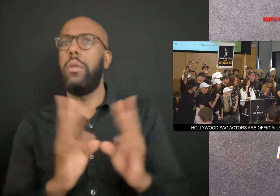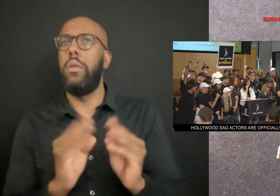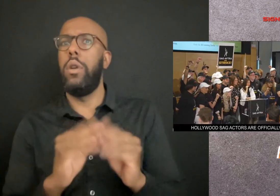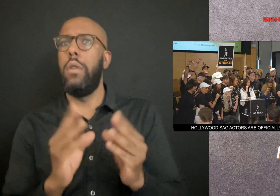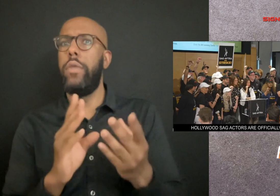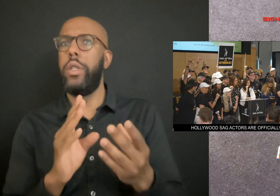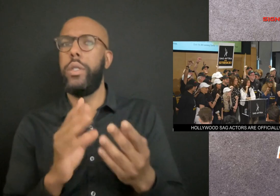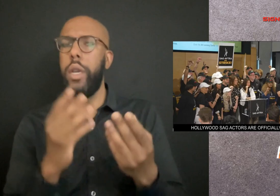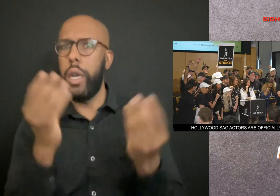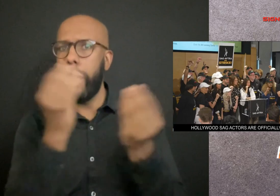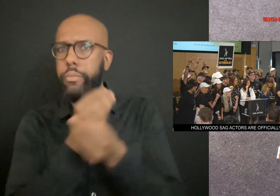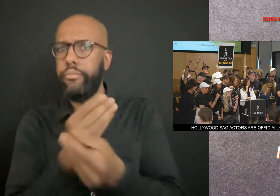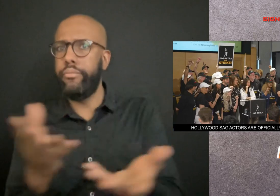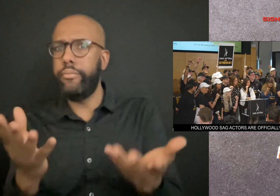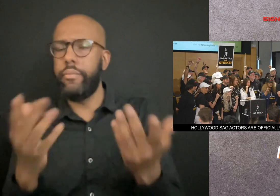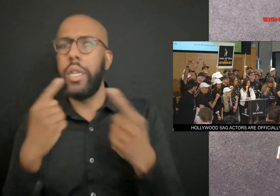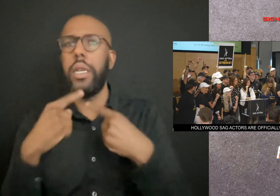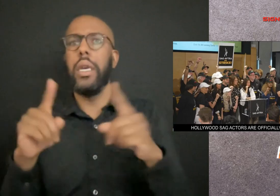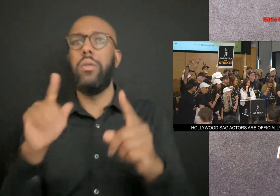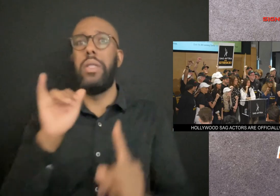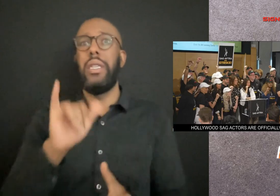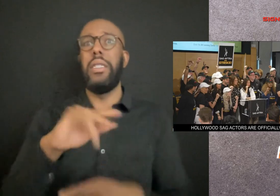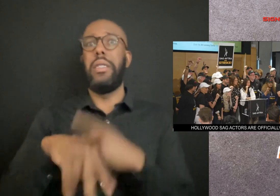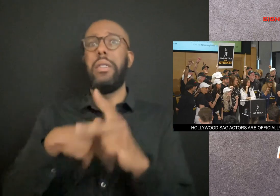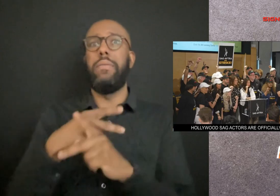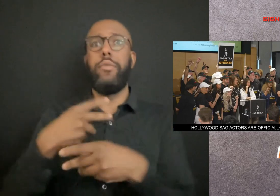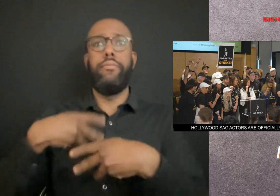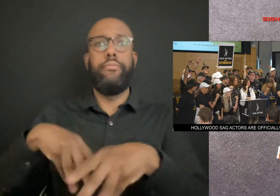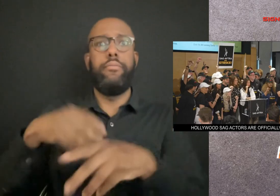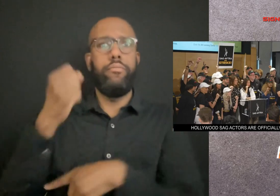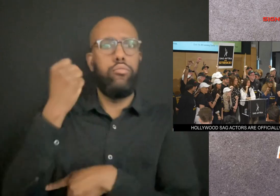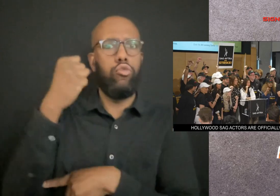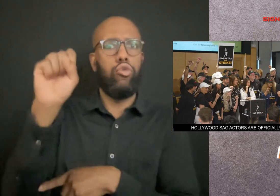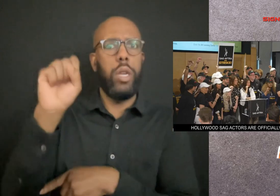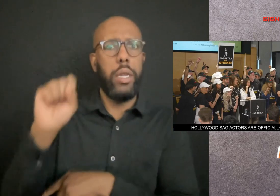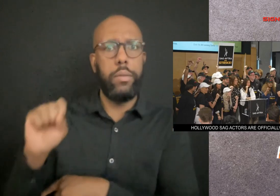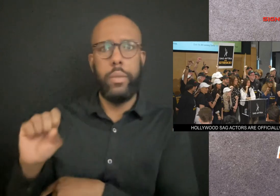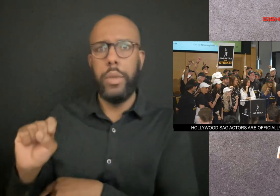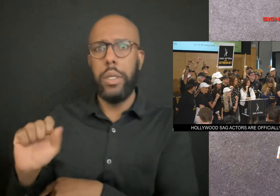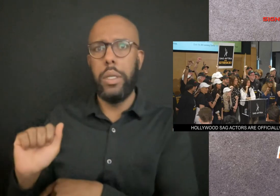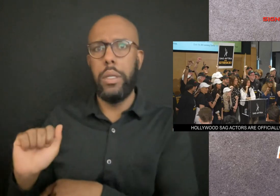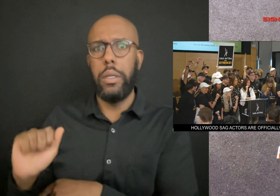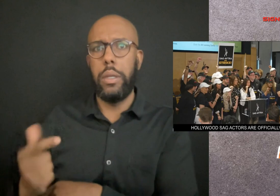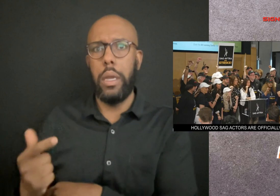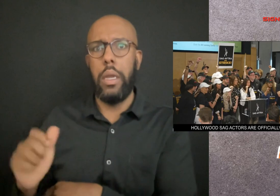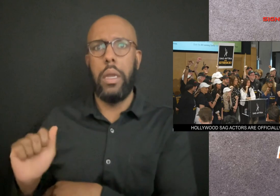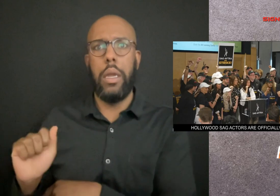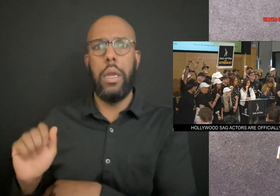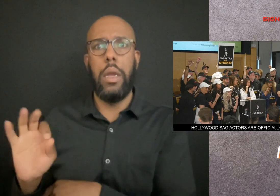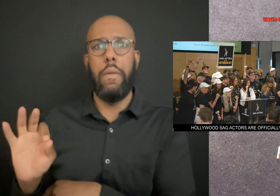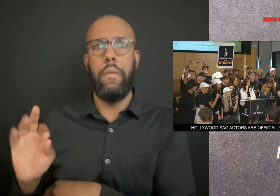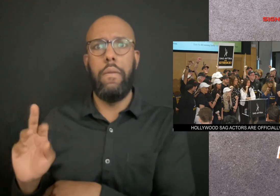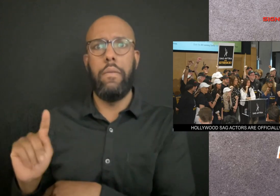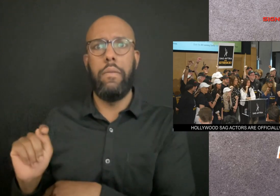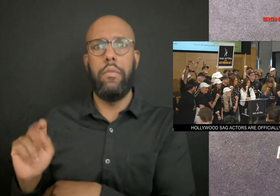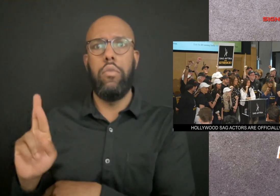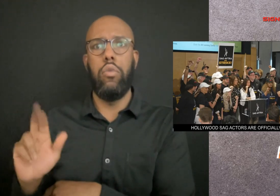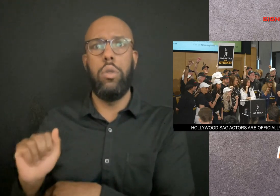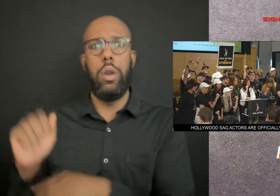At a press conference announcing the strike, SAG-AFTRA president, Fran Drescher, passionately